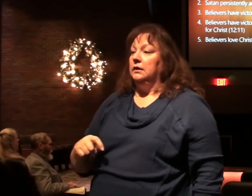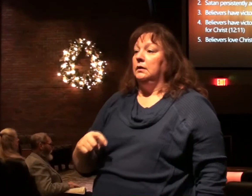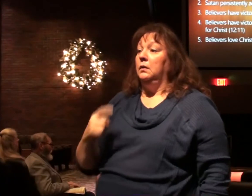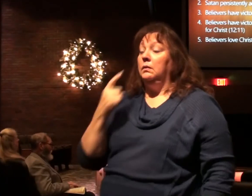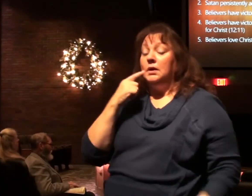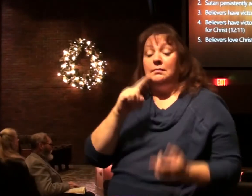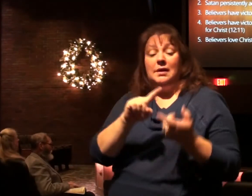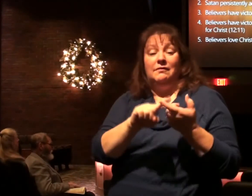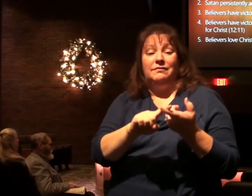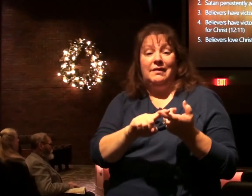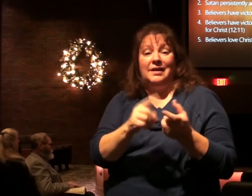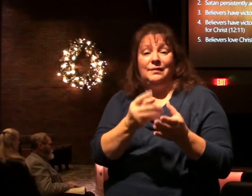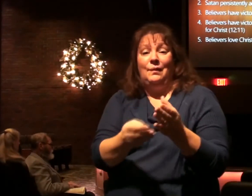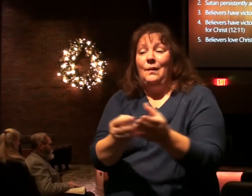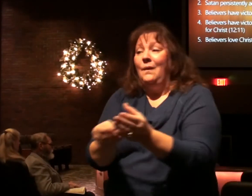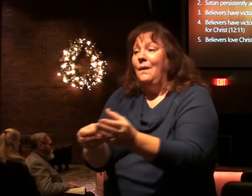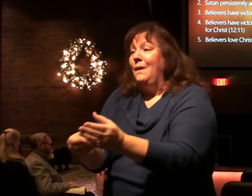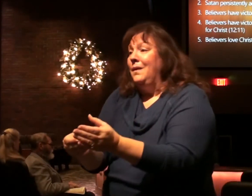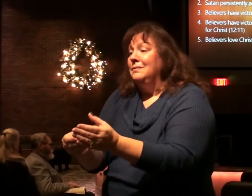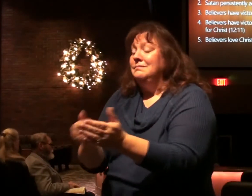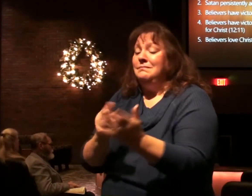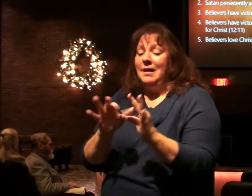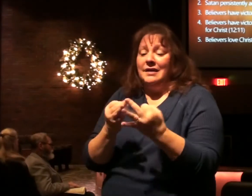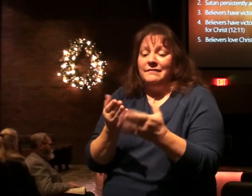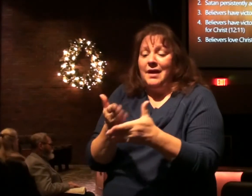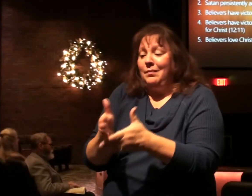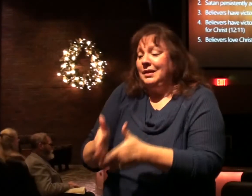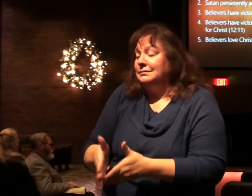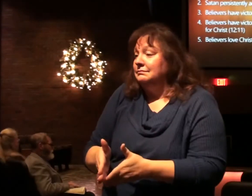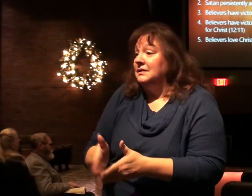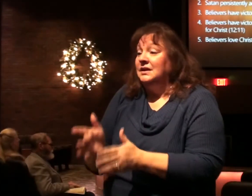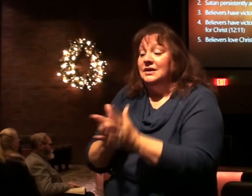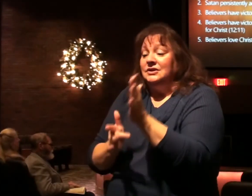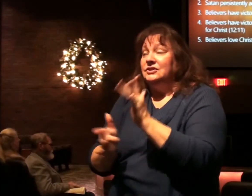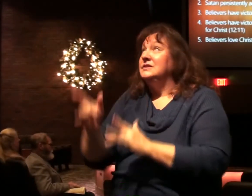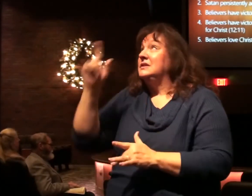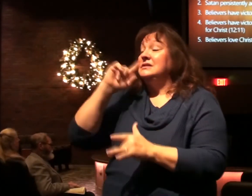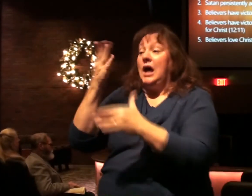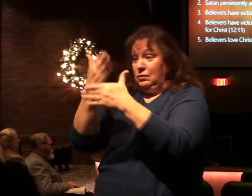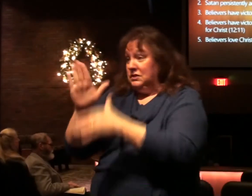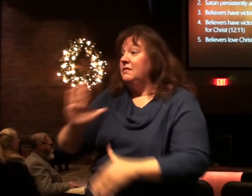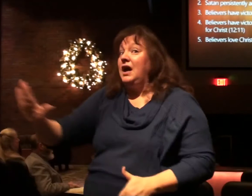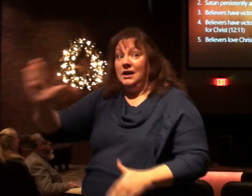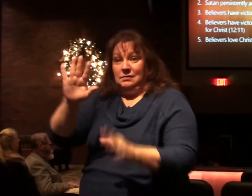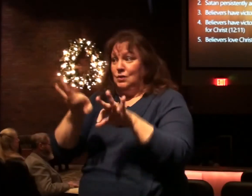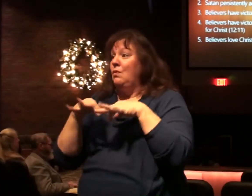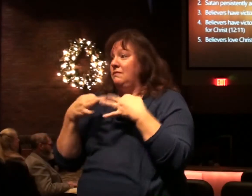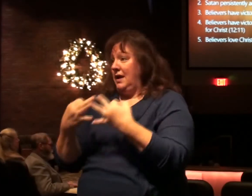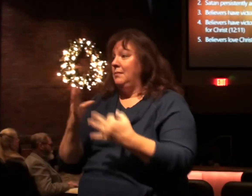friendships you lose? What about dividing your family? Jesus said I will divide your family.